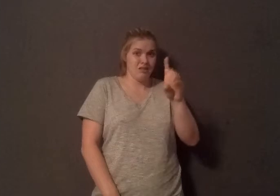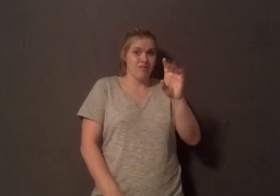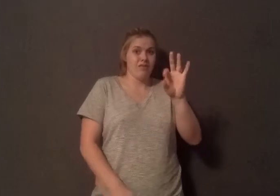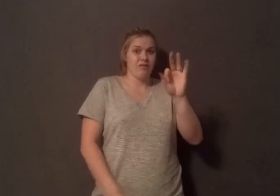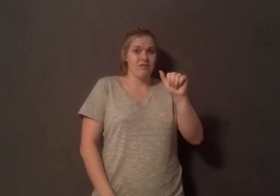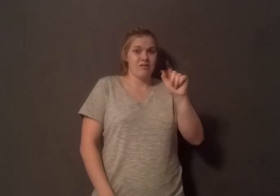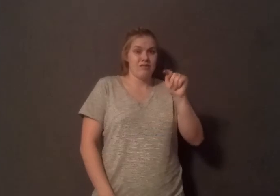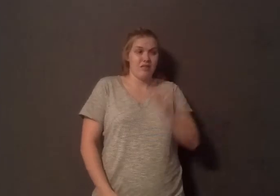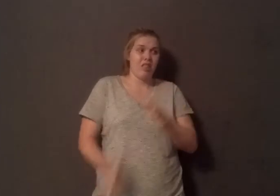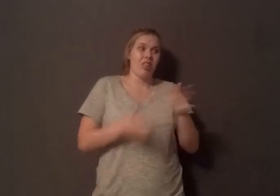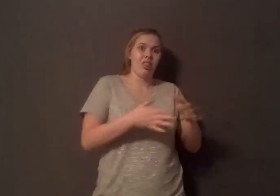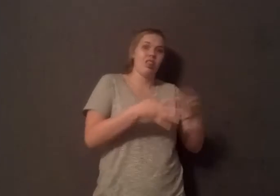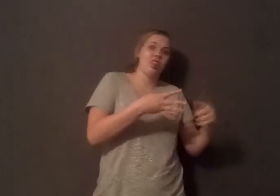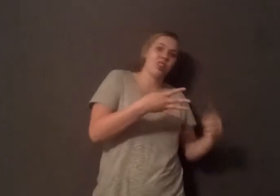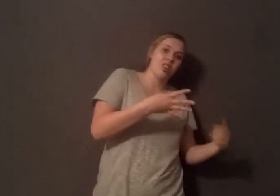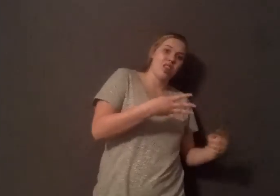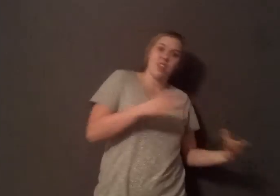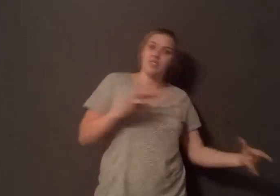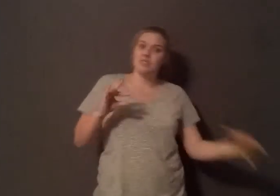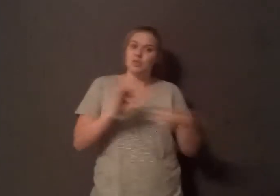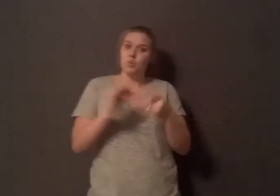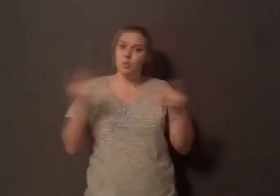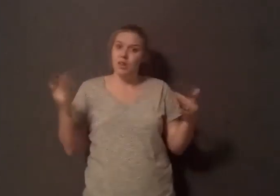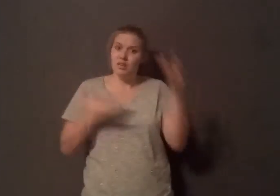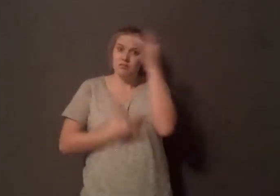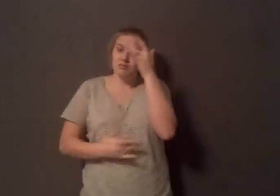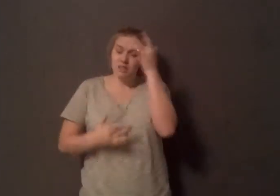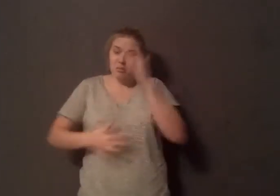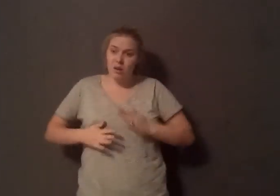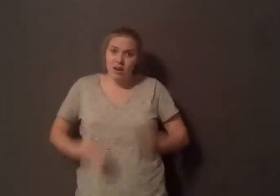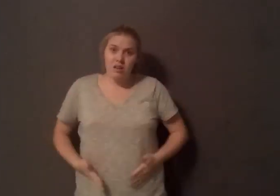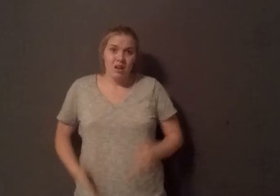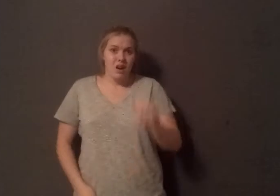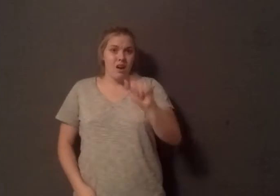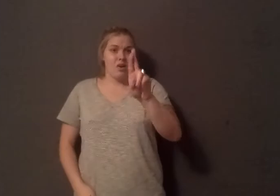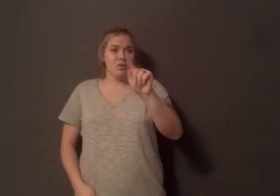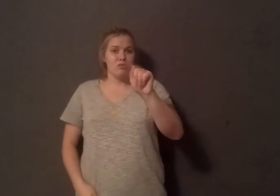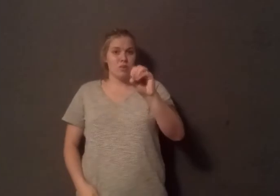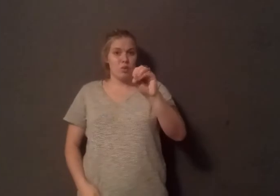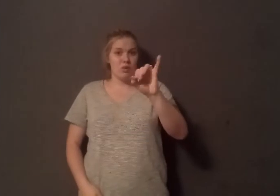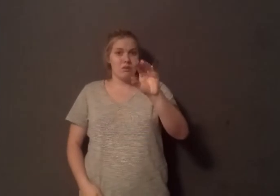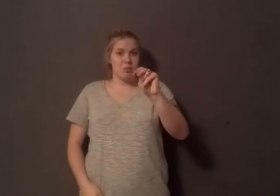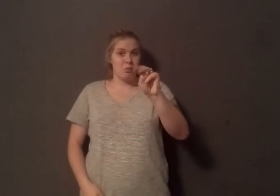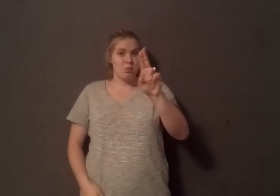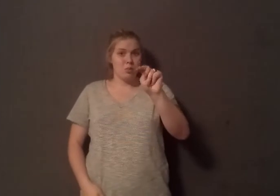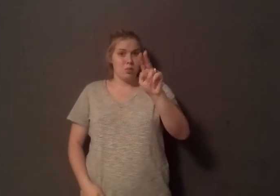foods and autoimmune diseases and so that can show itself up as excessive production of mucus and